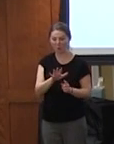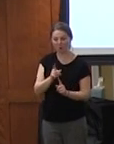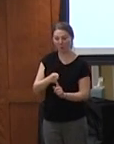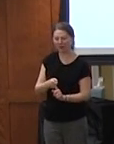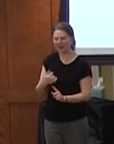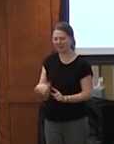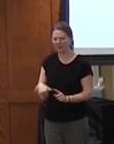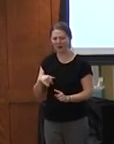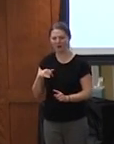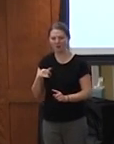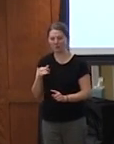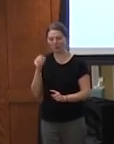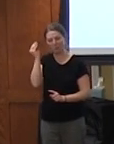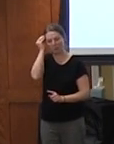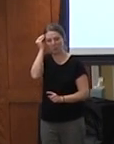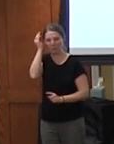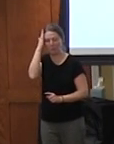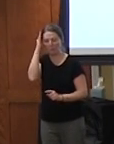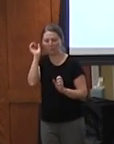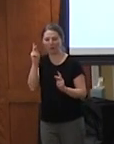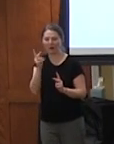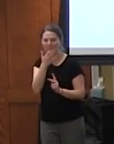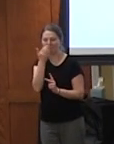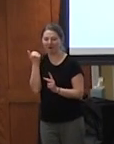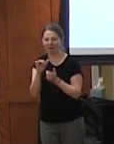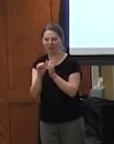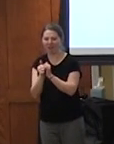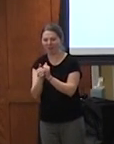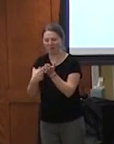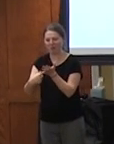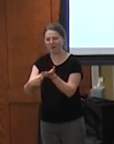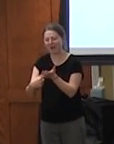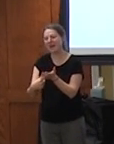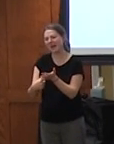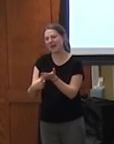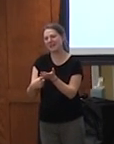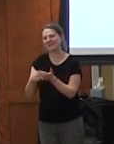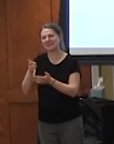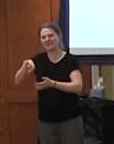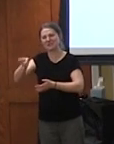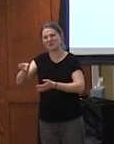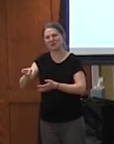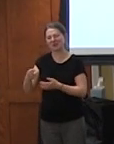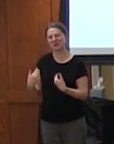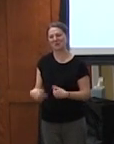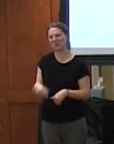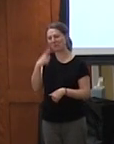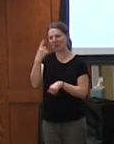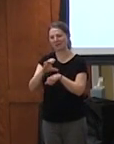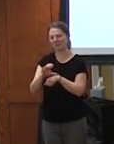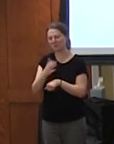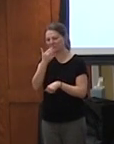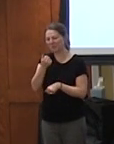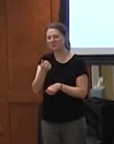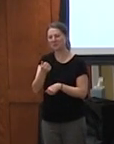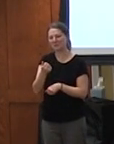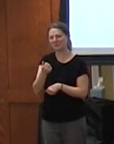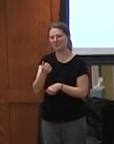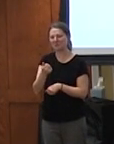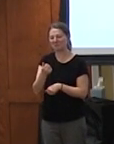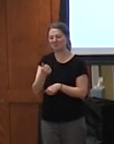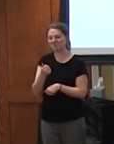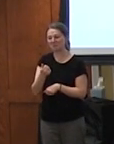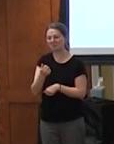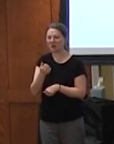to think more about how do we hold better drawing on that rich history in the lecture those are just small small examples